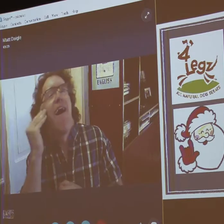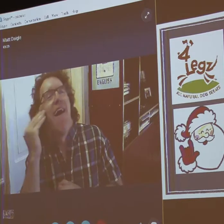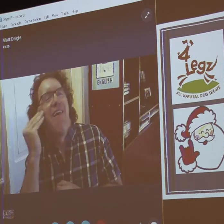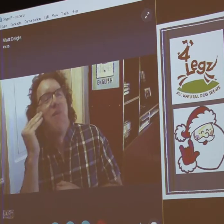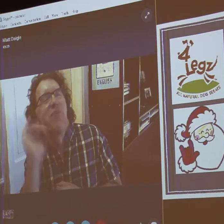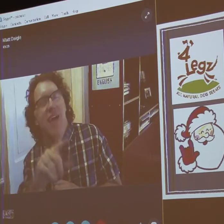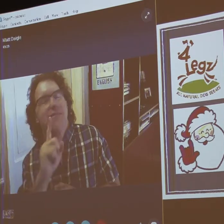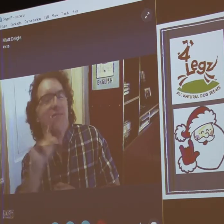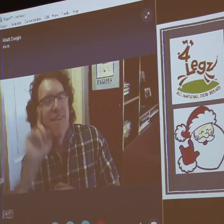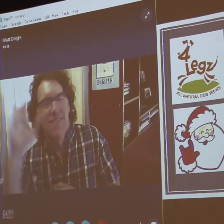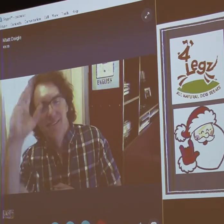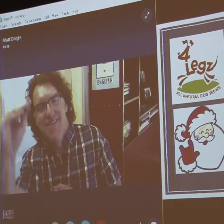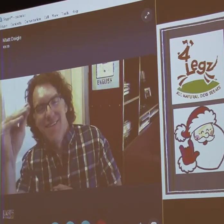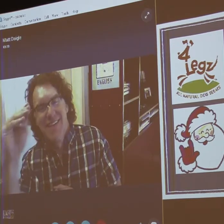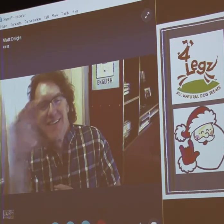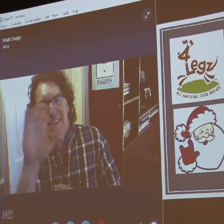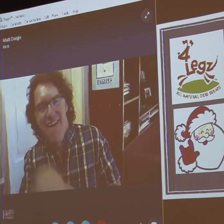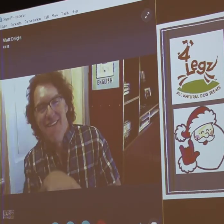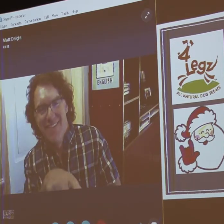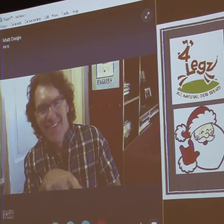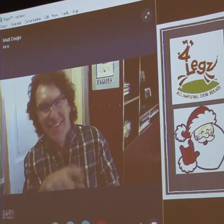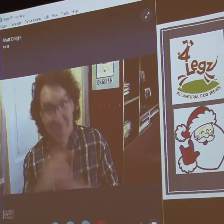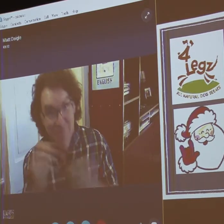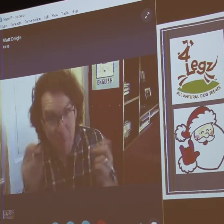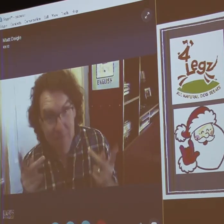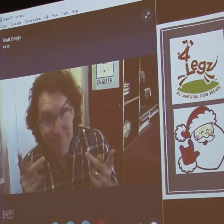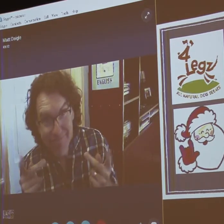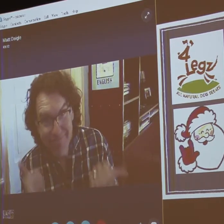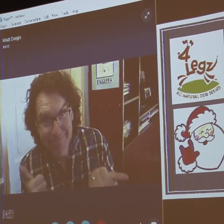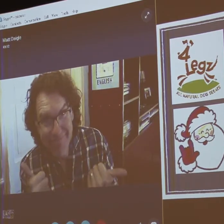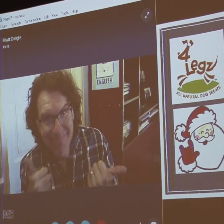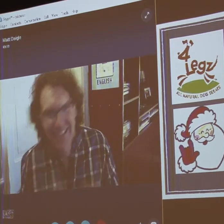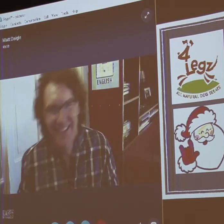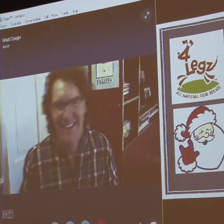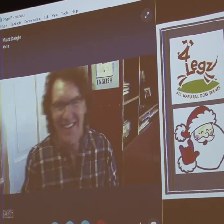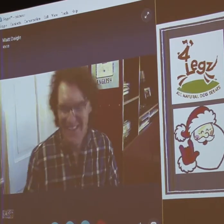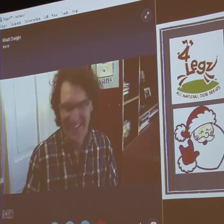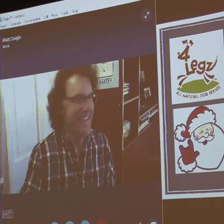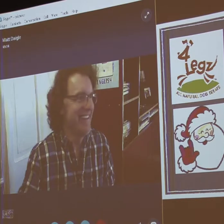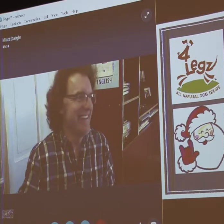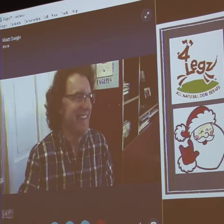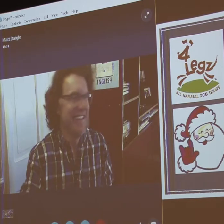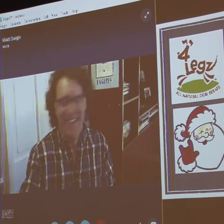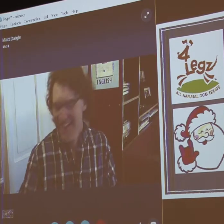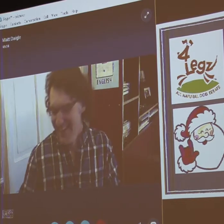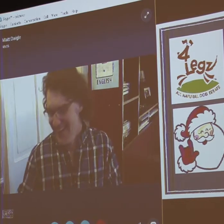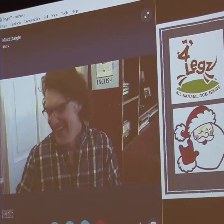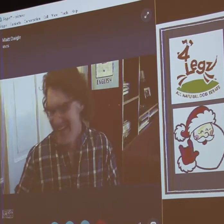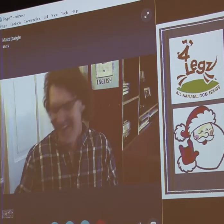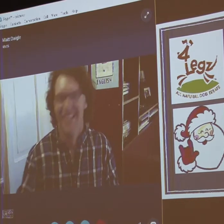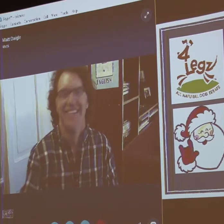icon anywhere, you know the person who created it. Okay? I know that guy.